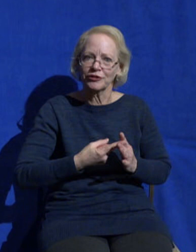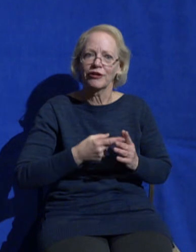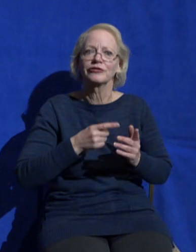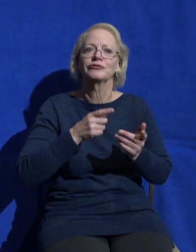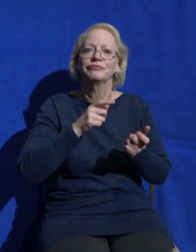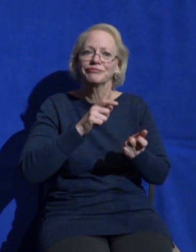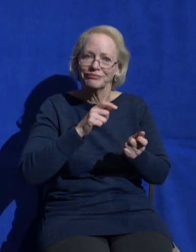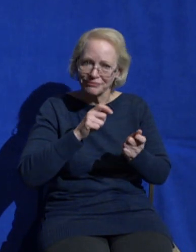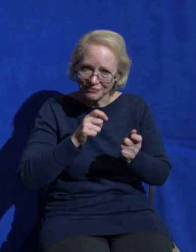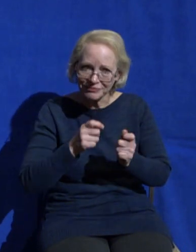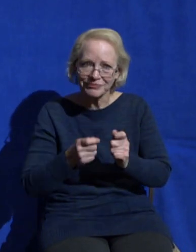the burden on your heart